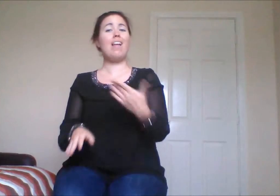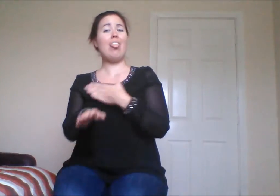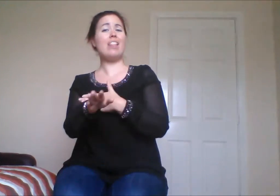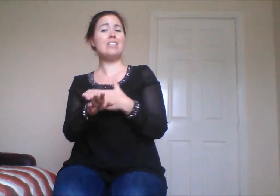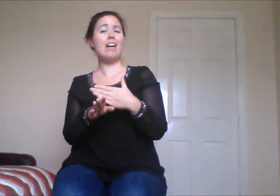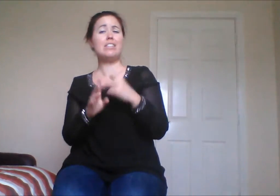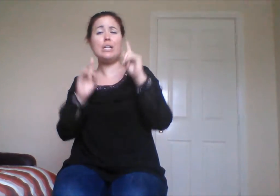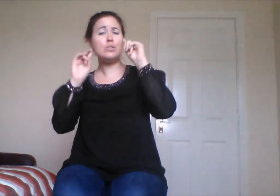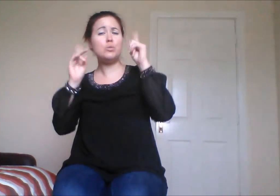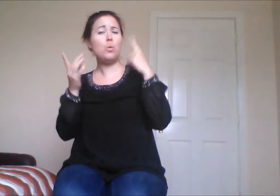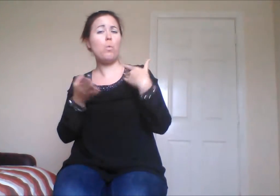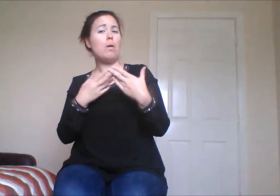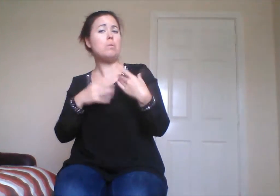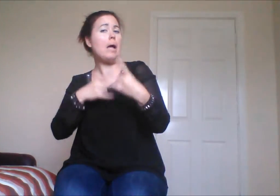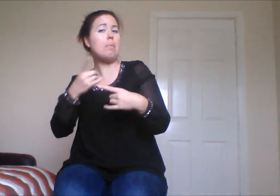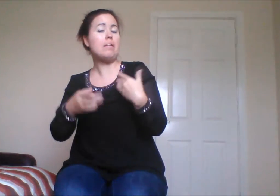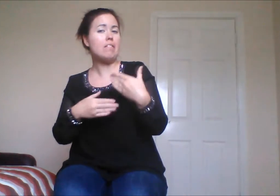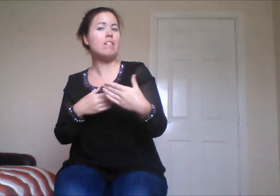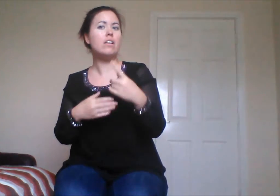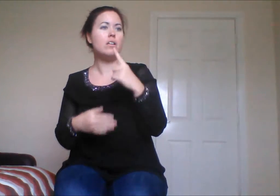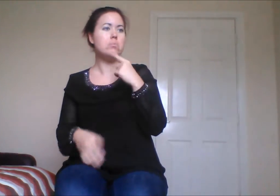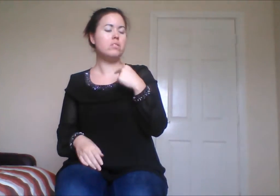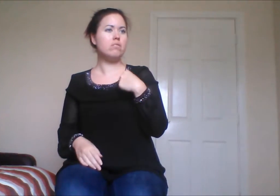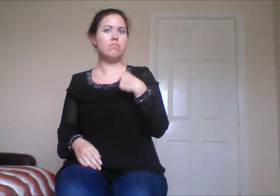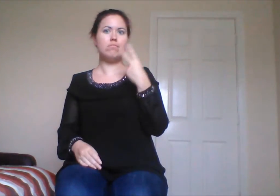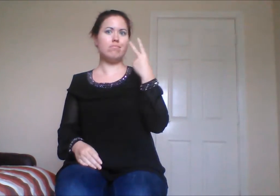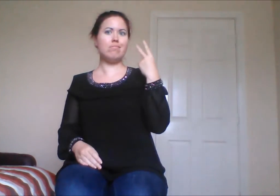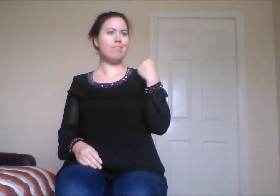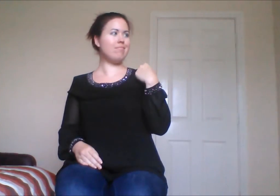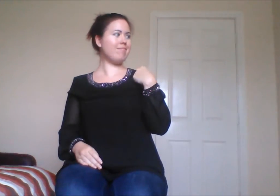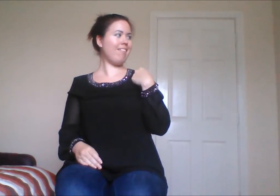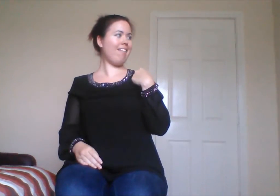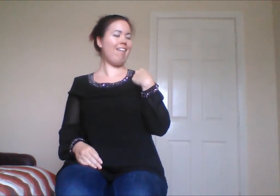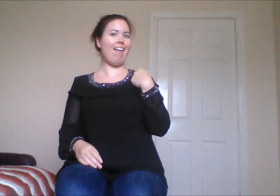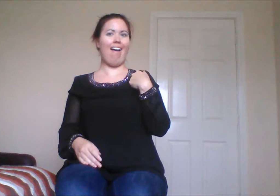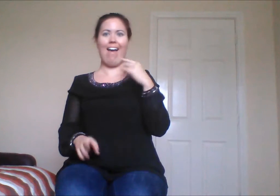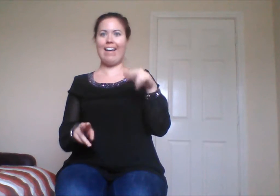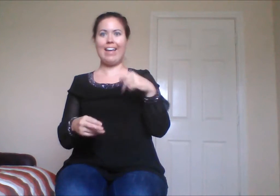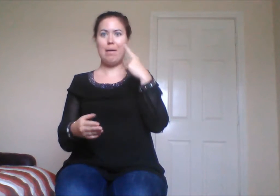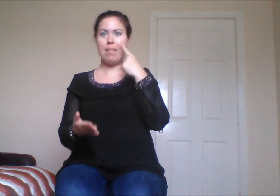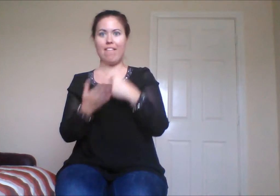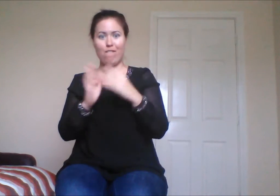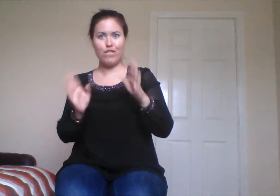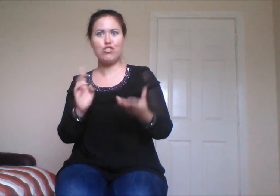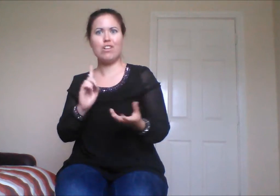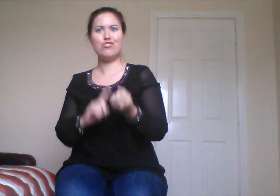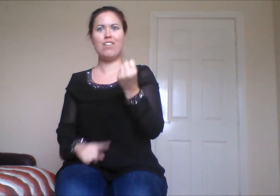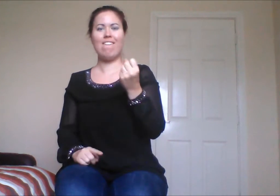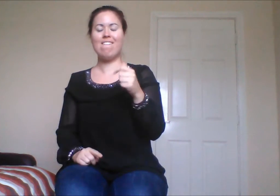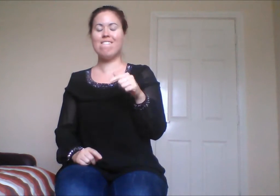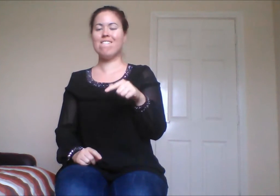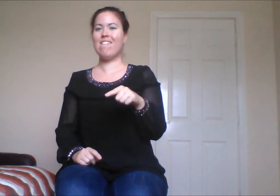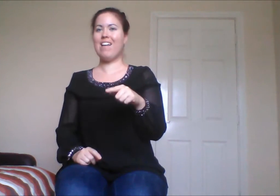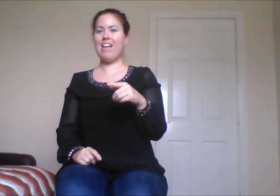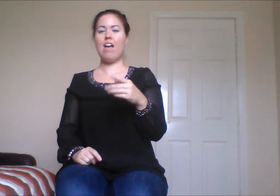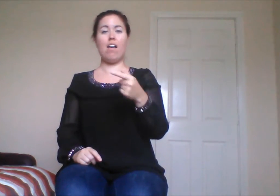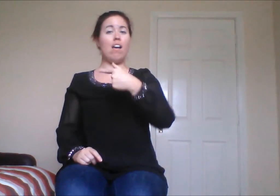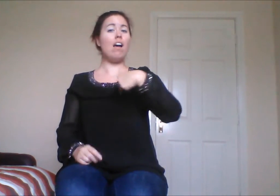Well, I myself at the start, I didn't know what was happening. I didn't know how this was going to go. But by the end of it, I couldn't